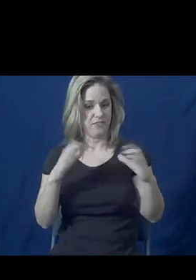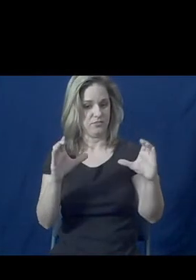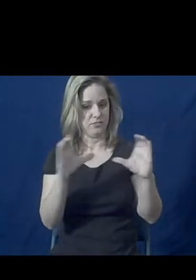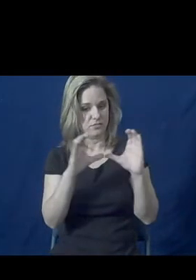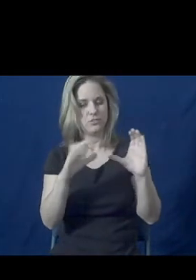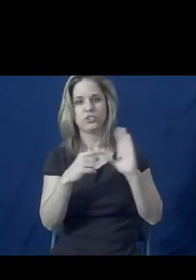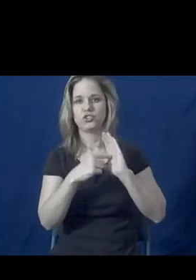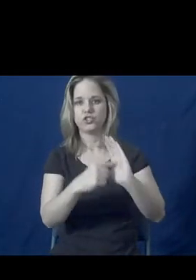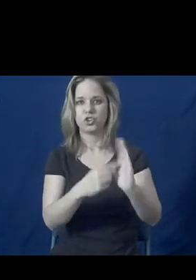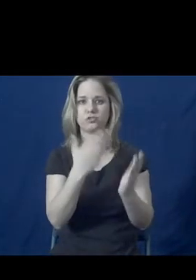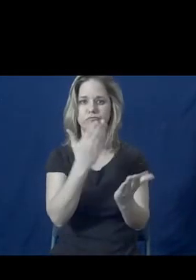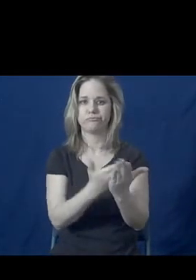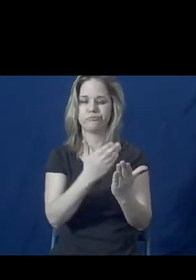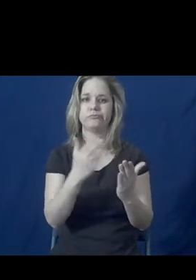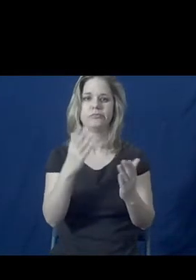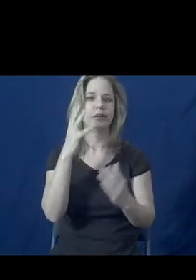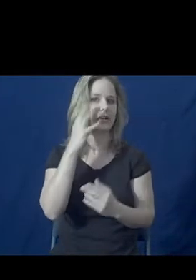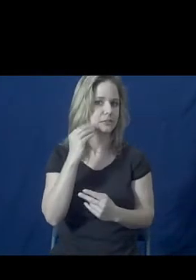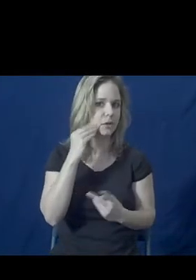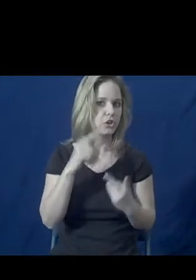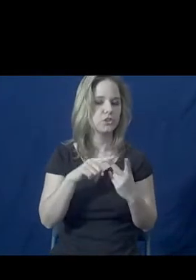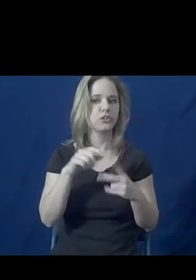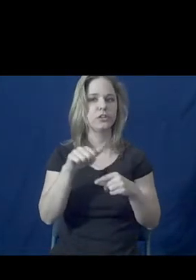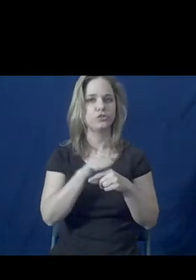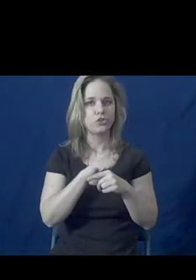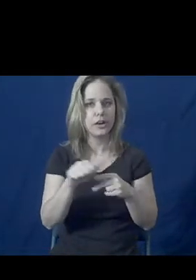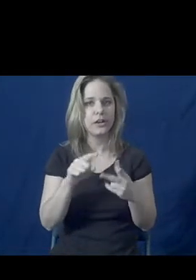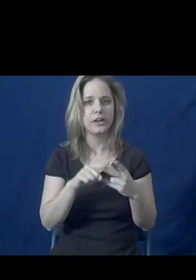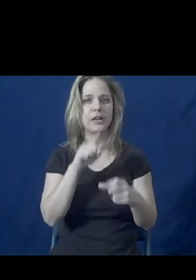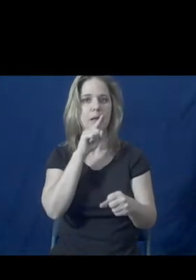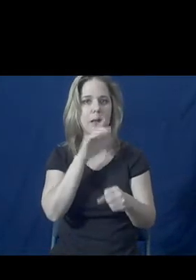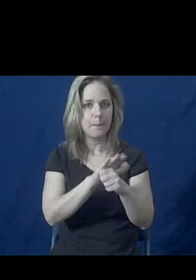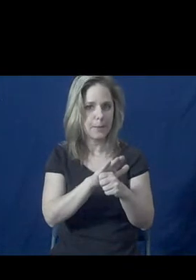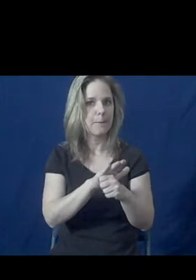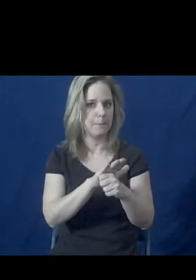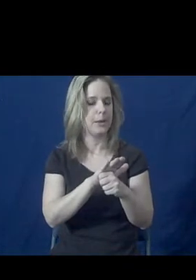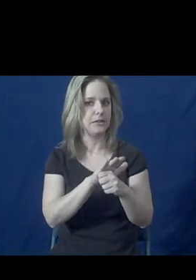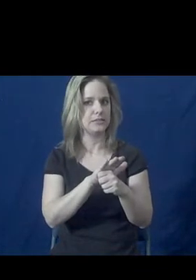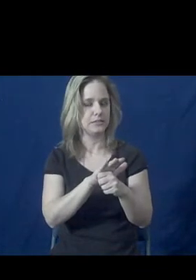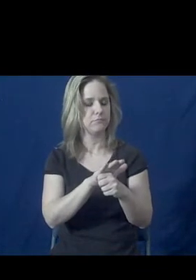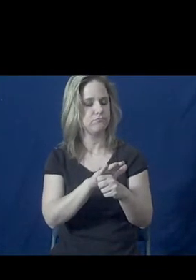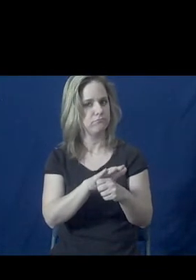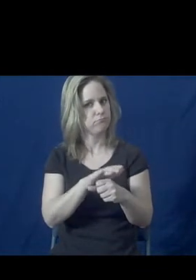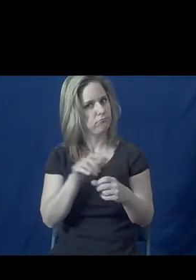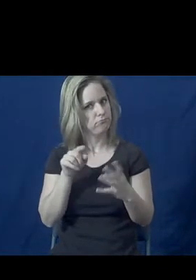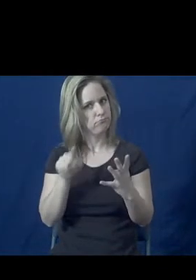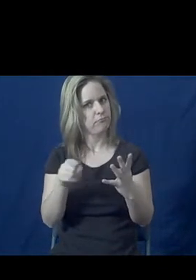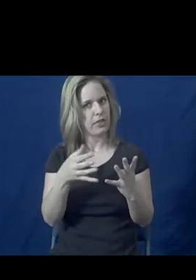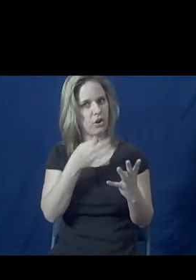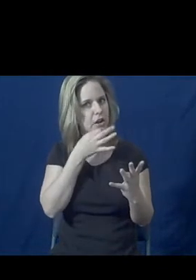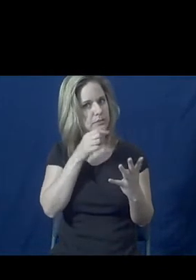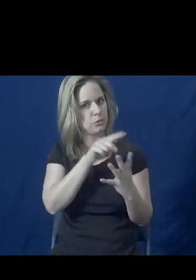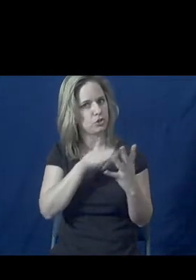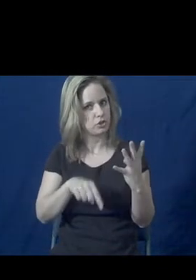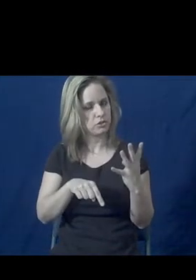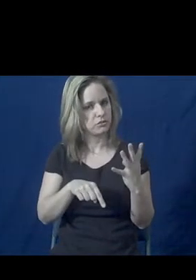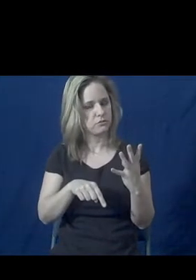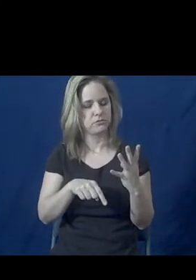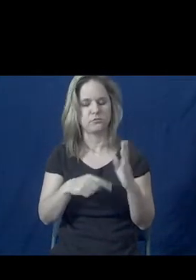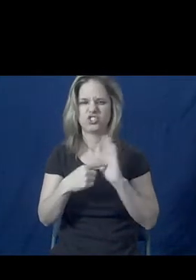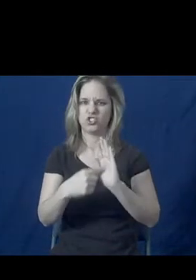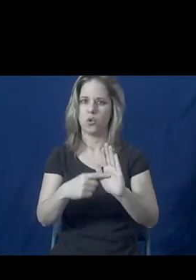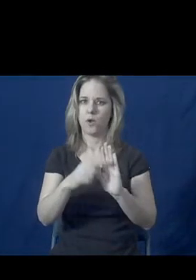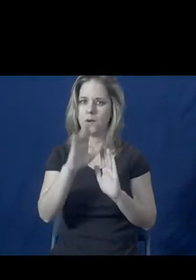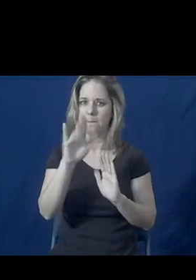an experience, training, and commitment level expertise so that we can